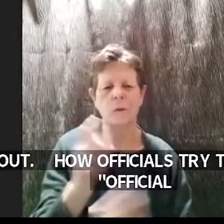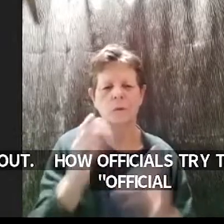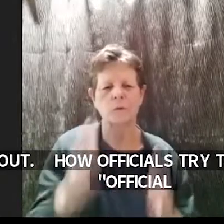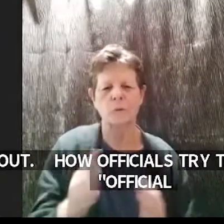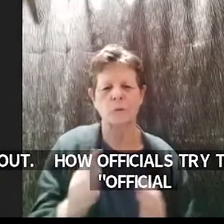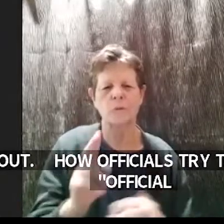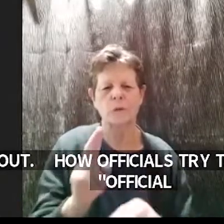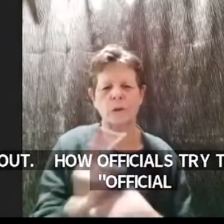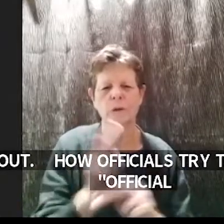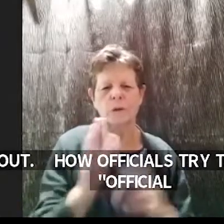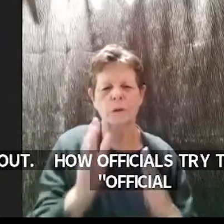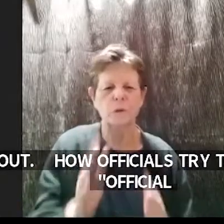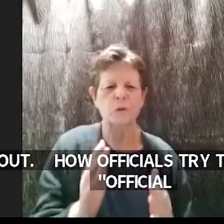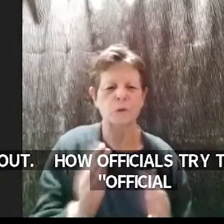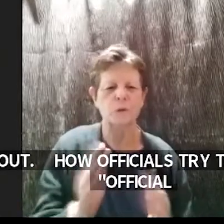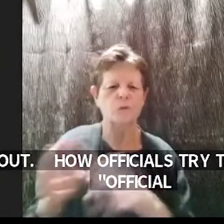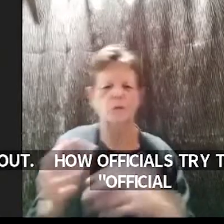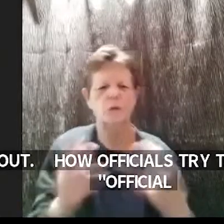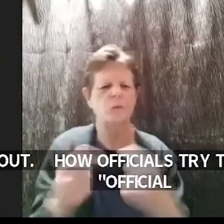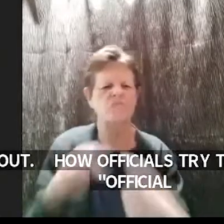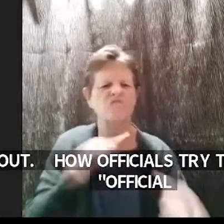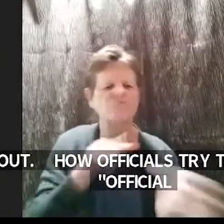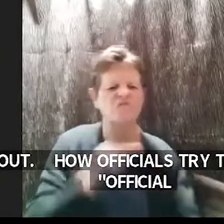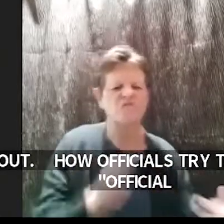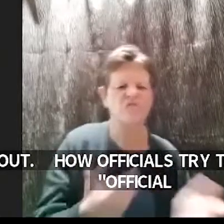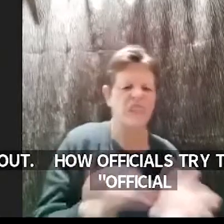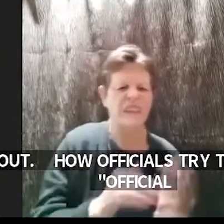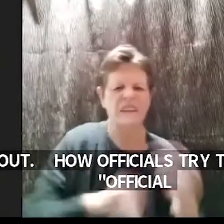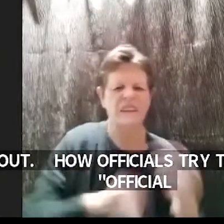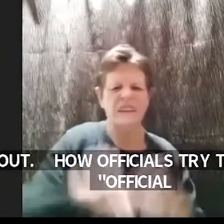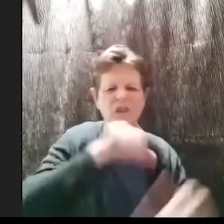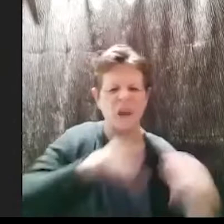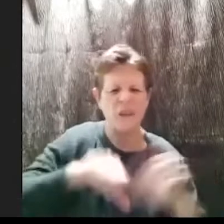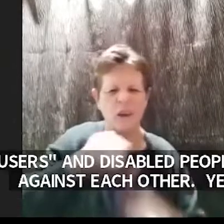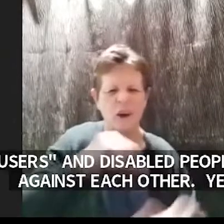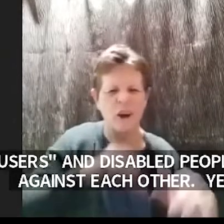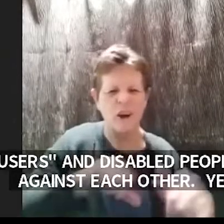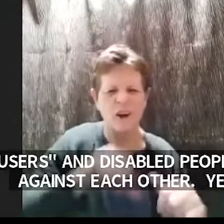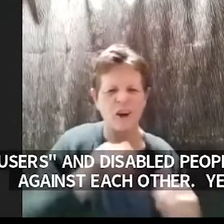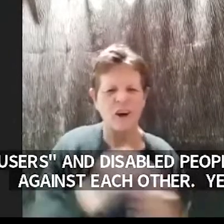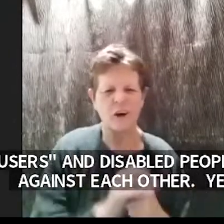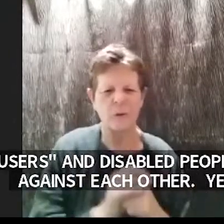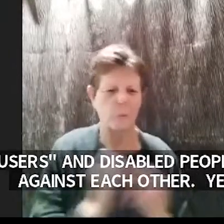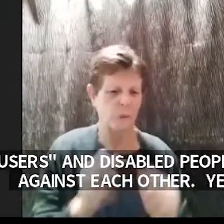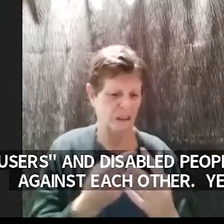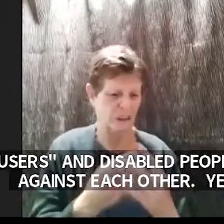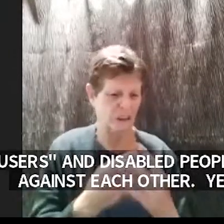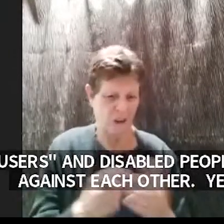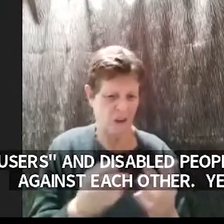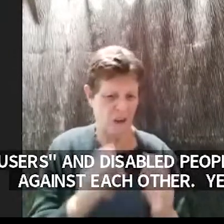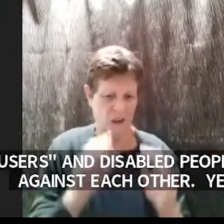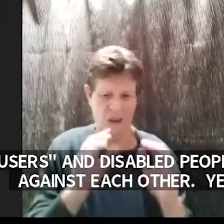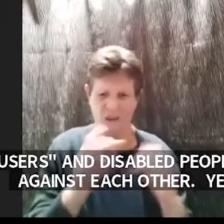each other like yeah um you want to get us started there and can just rant off of each other